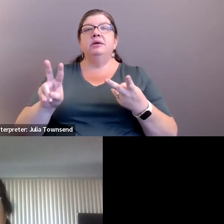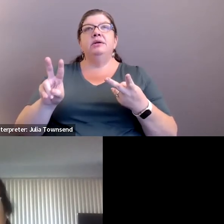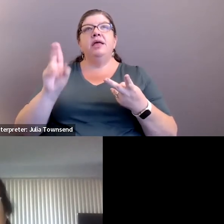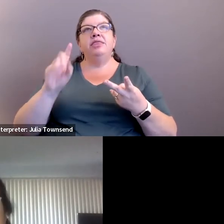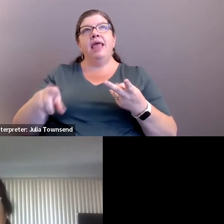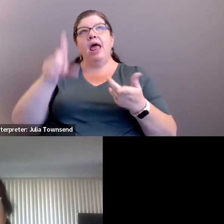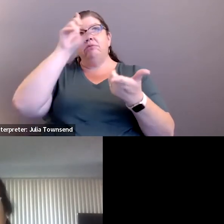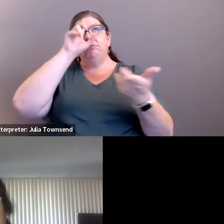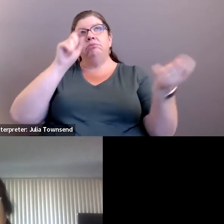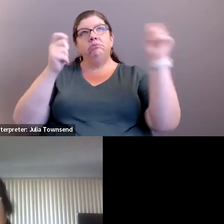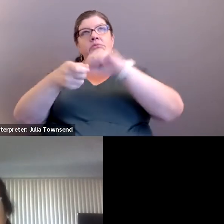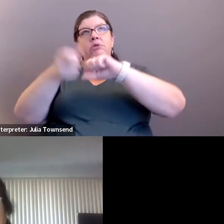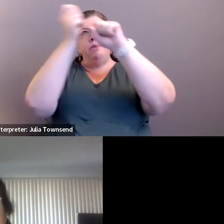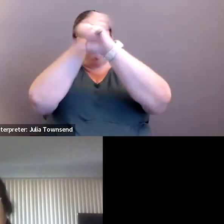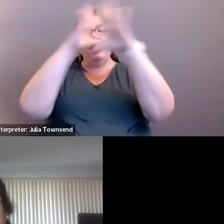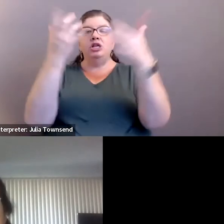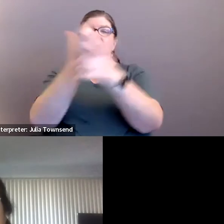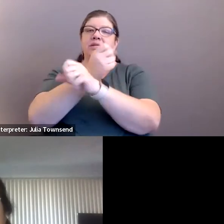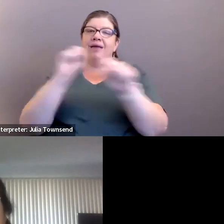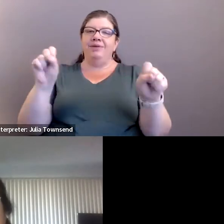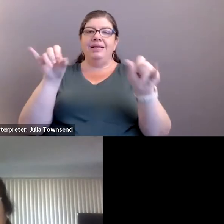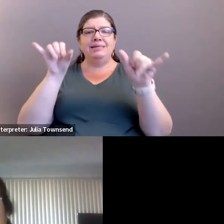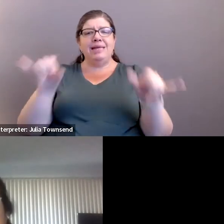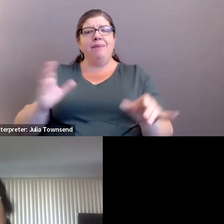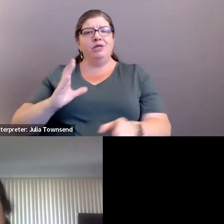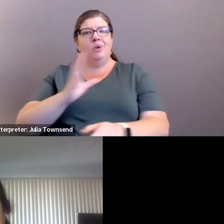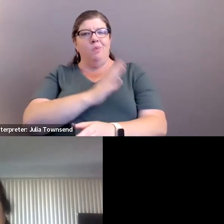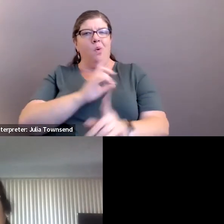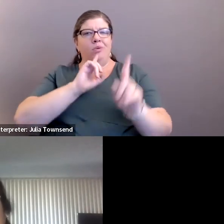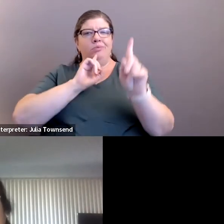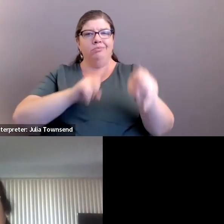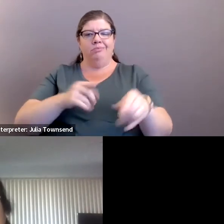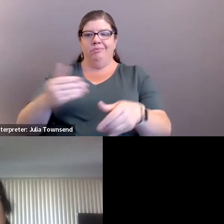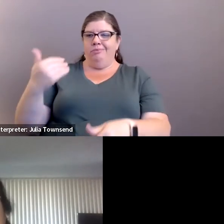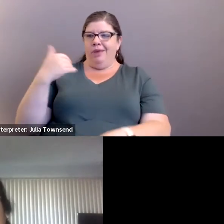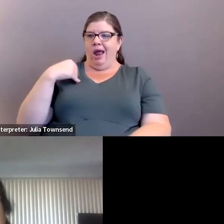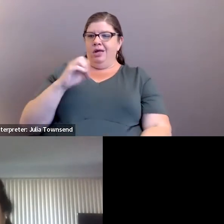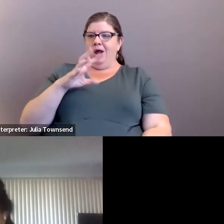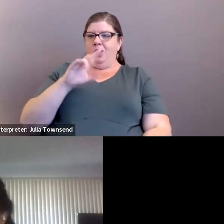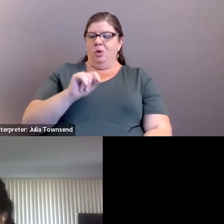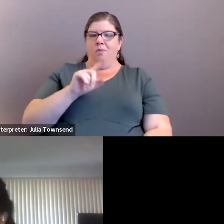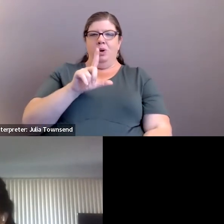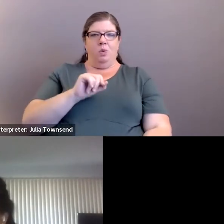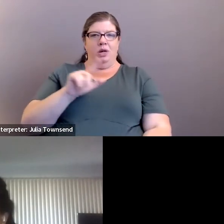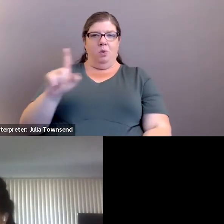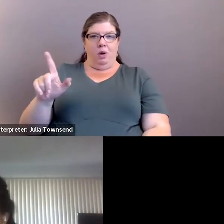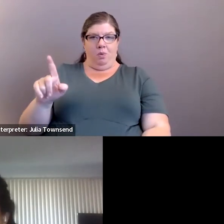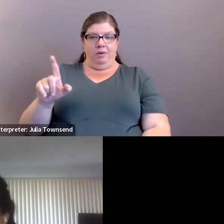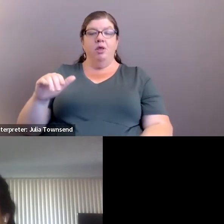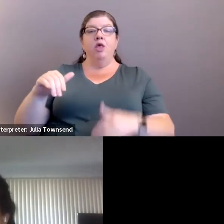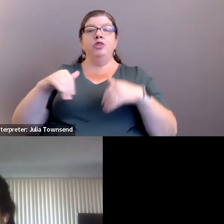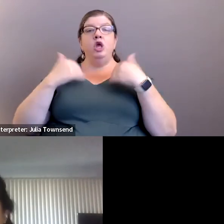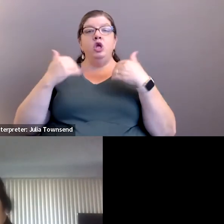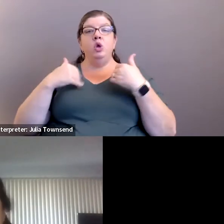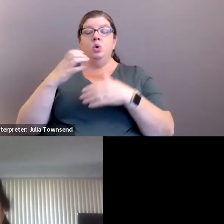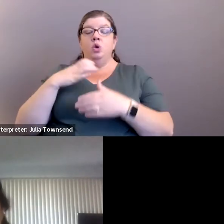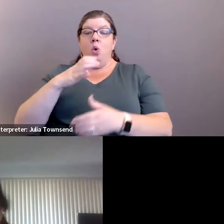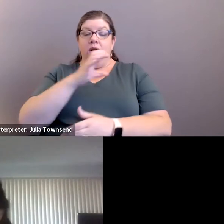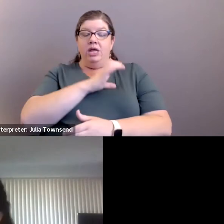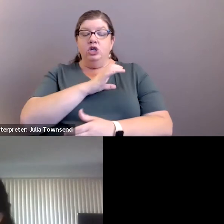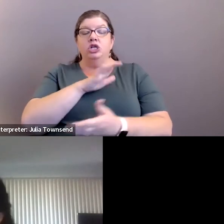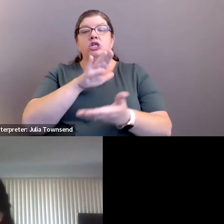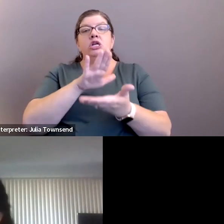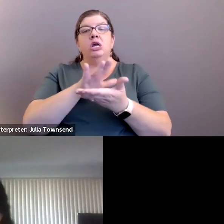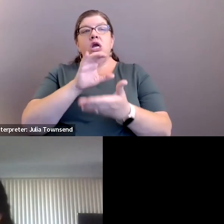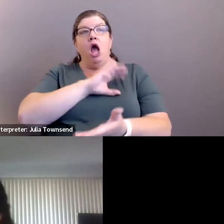reimagined safety as the board directed back in October of 2021. The Youth Coalition Cops Off Campus Santa